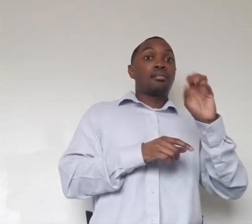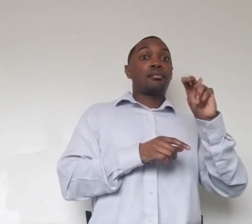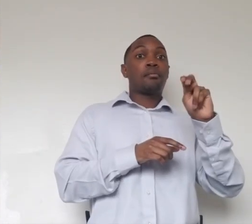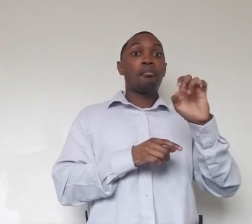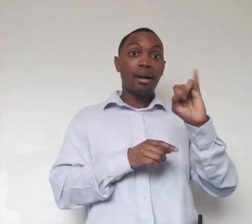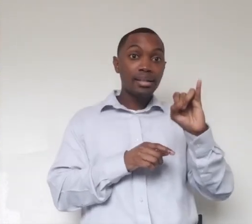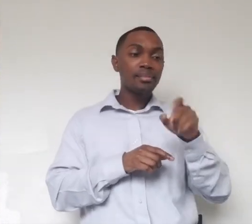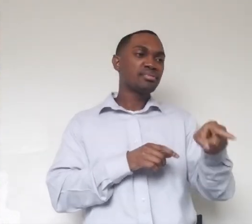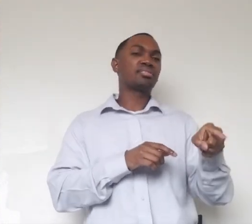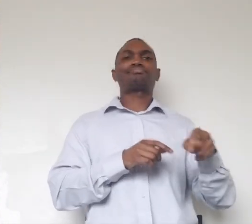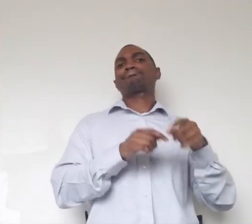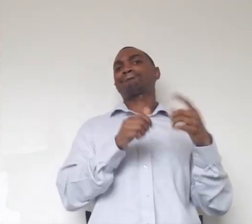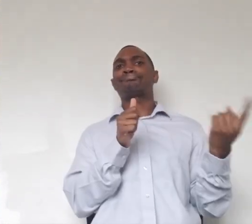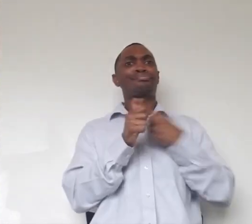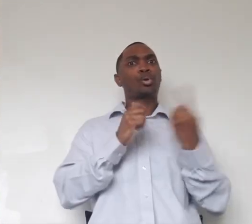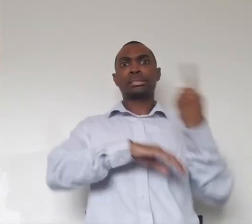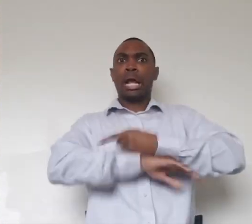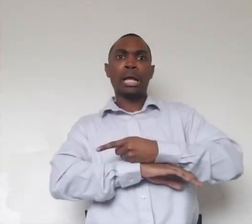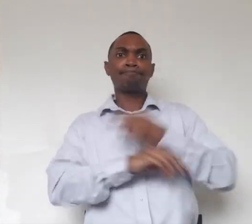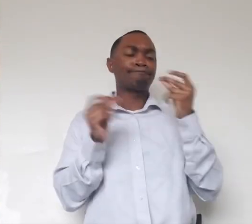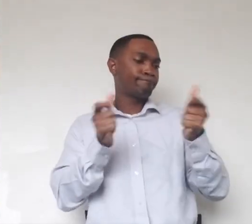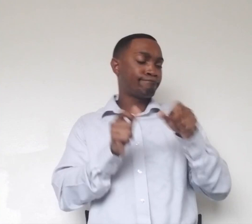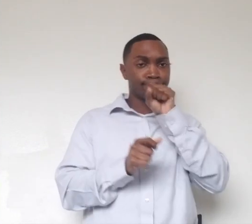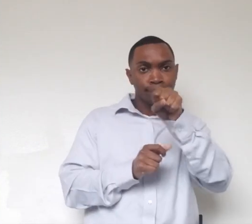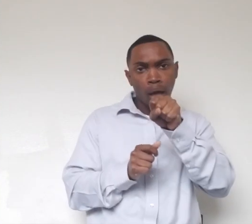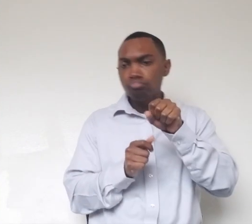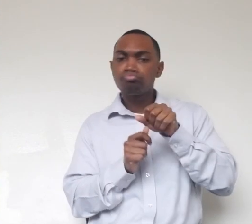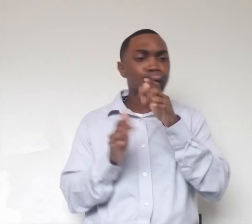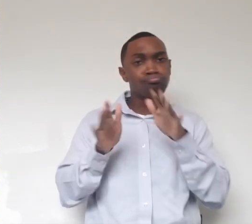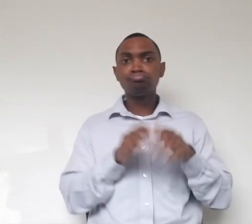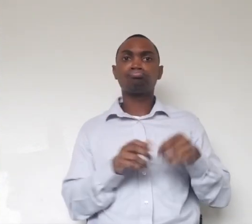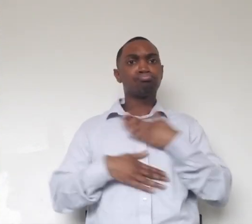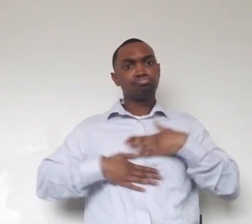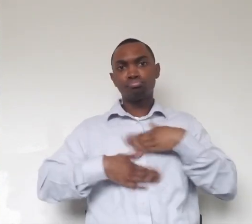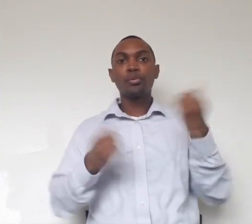loved everything immediately. And she was actually laying on pride rock watching the ducklings earlier today.